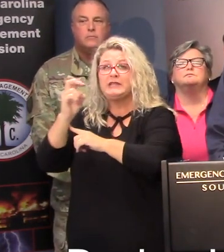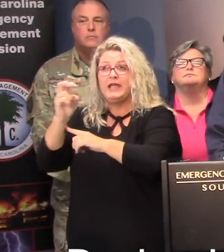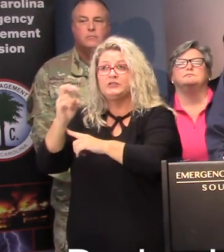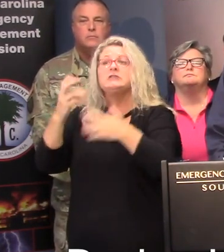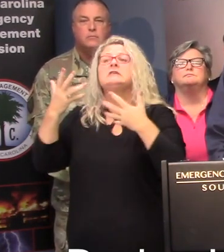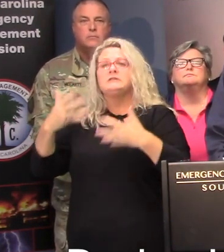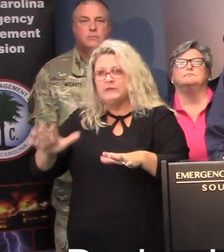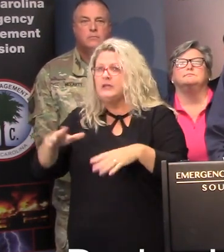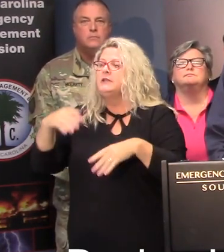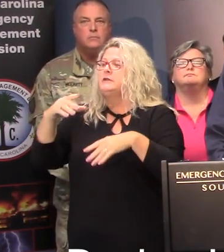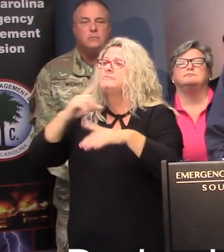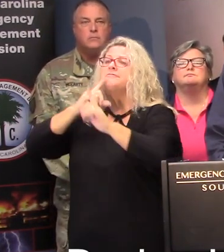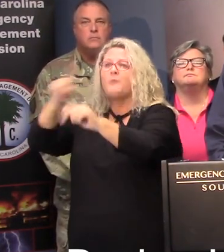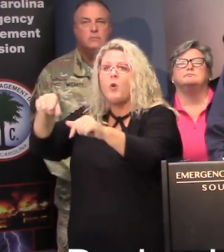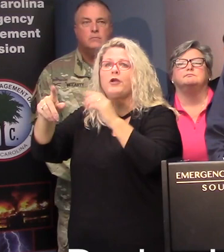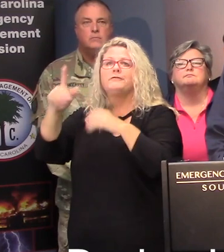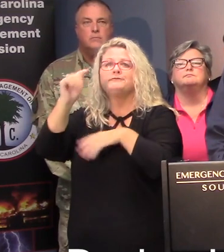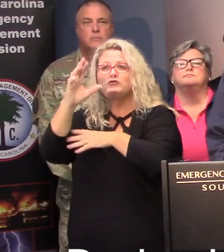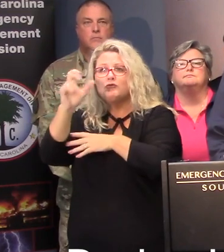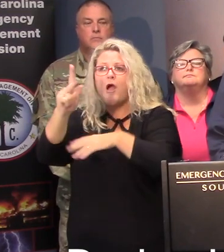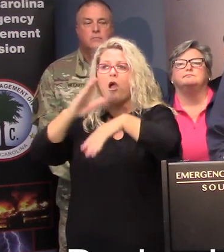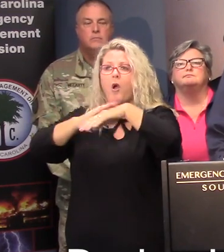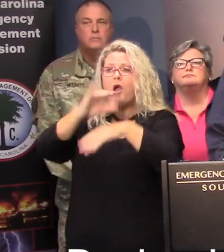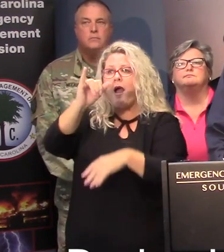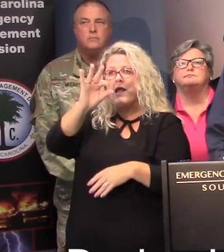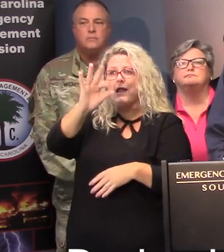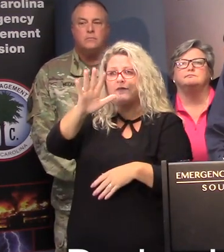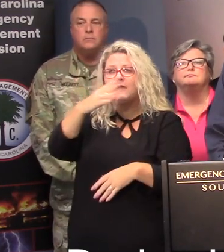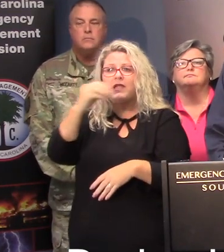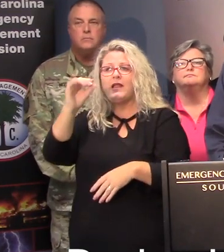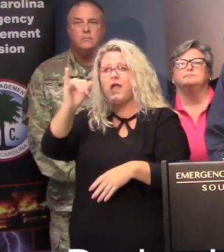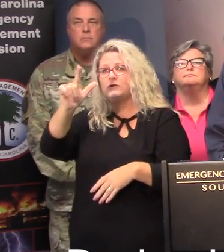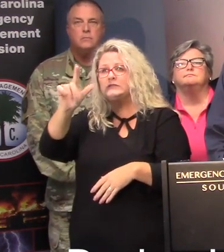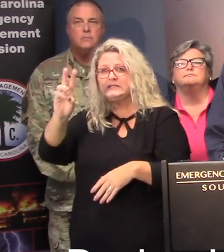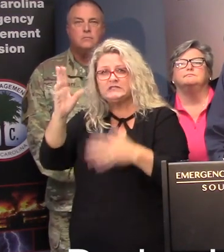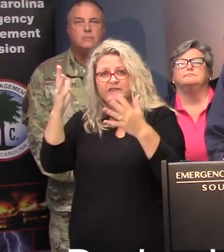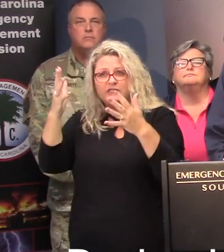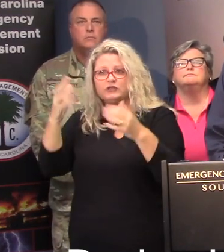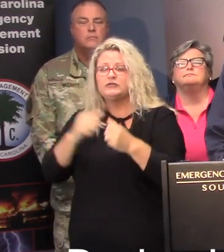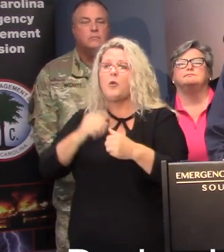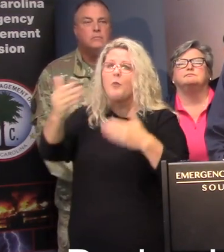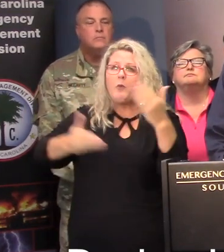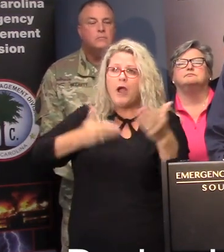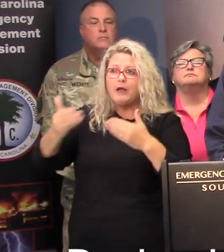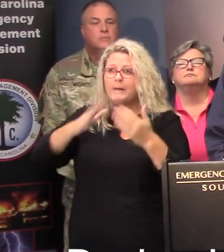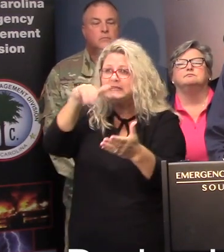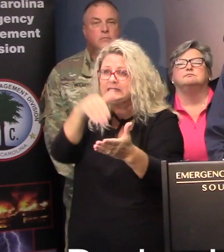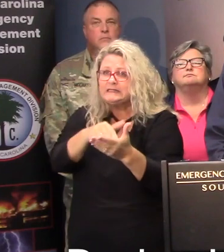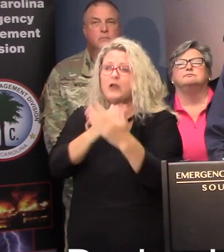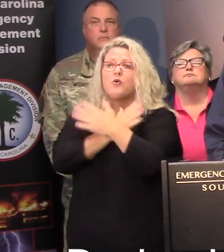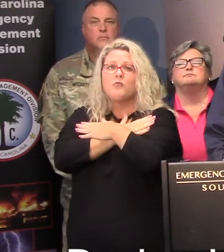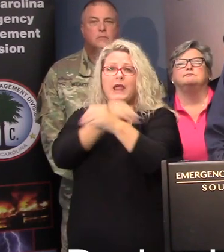assistant trucks on I-95 and I-26. All the South Carolina welcome centers and rest areas are open